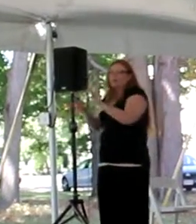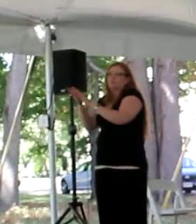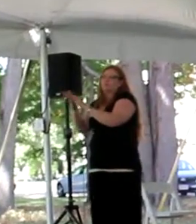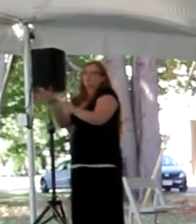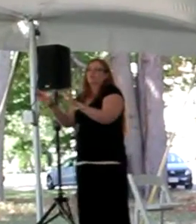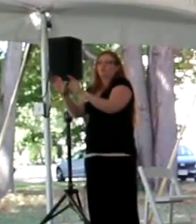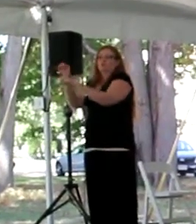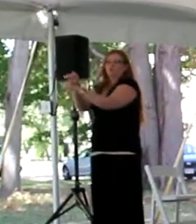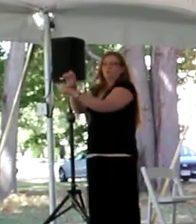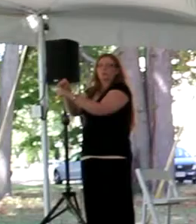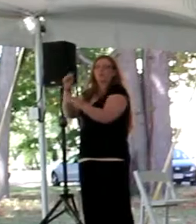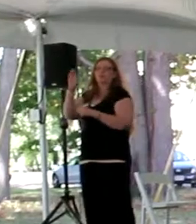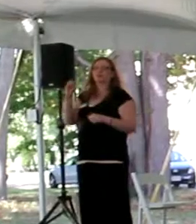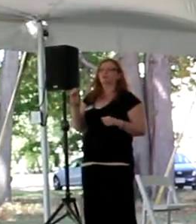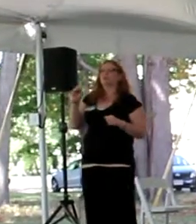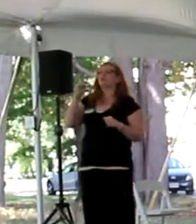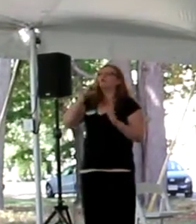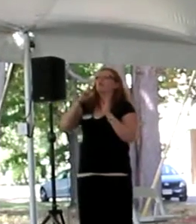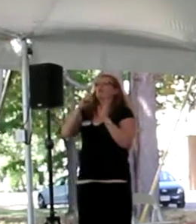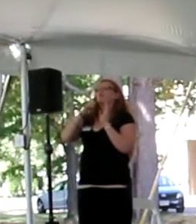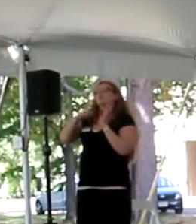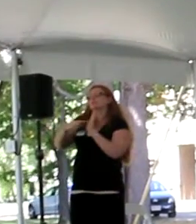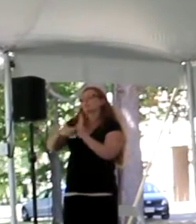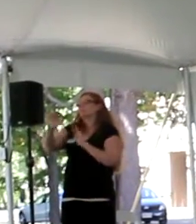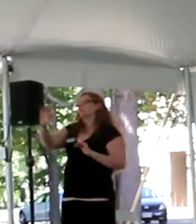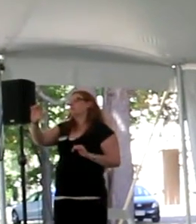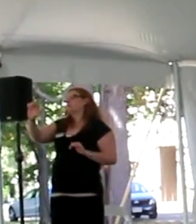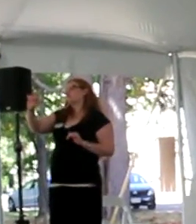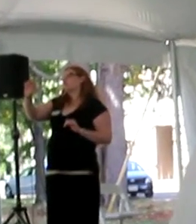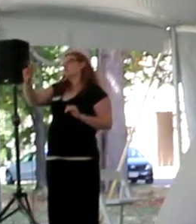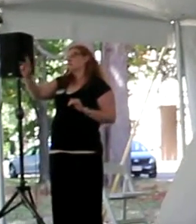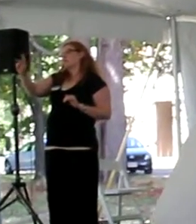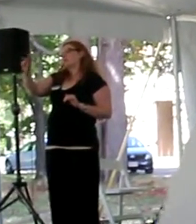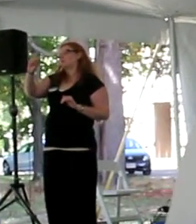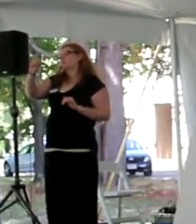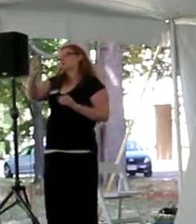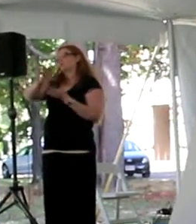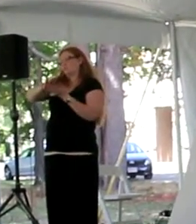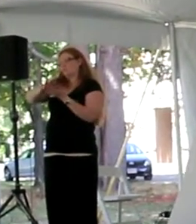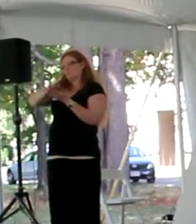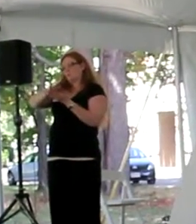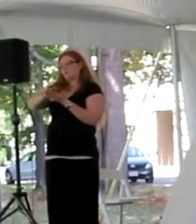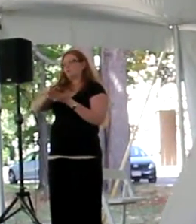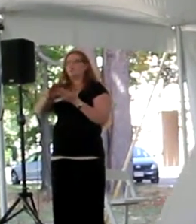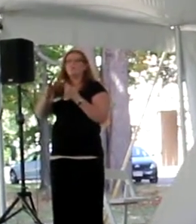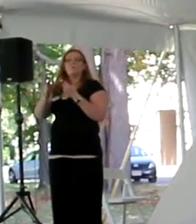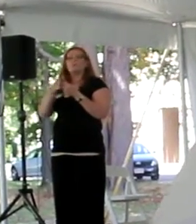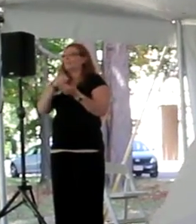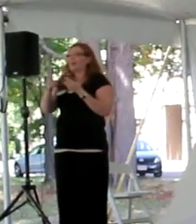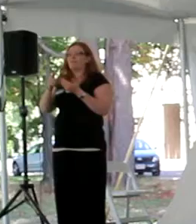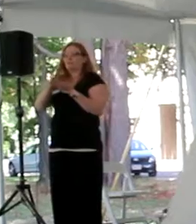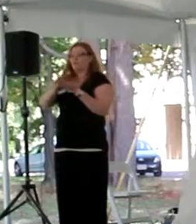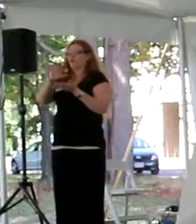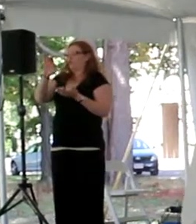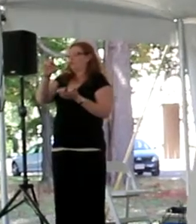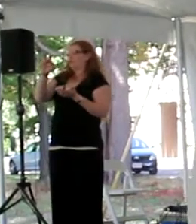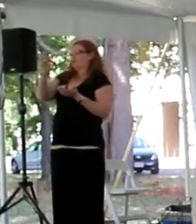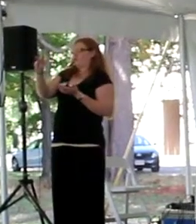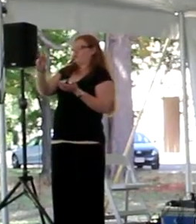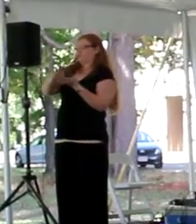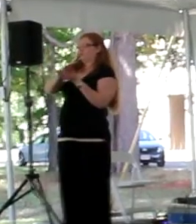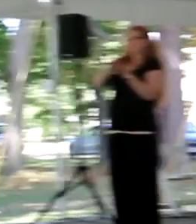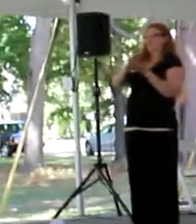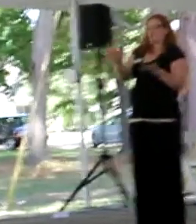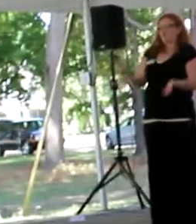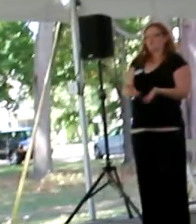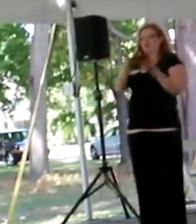work. So the Clark School, for example. There's two locations of the Clark School. Whatever Clark School raises their alliance, 40